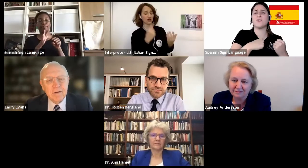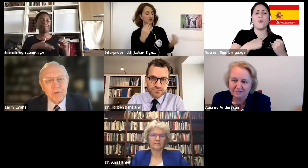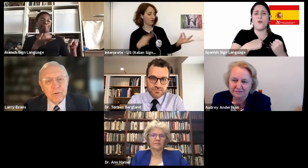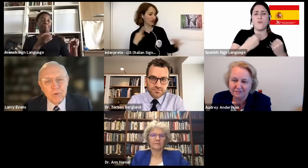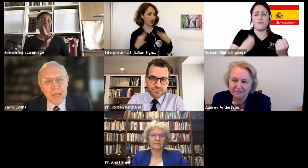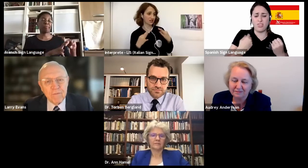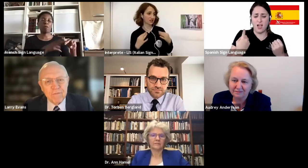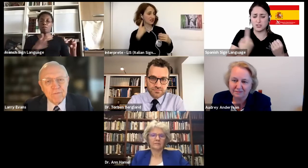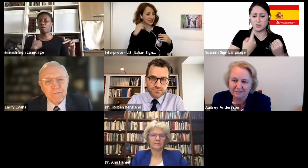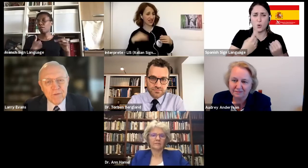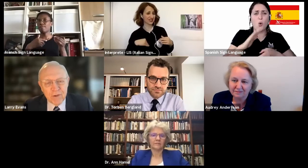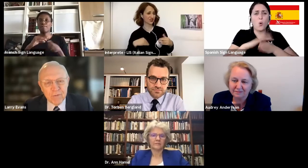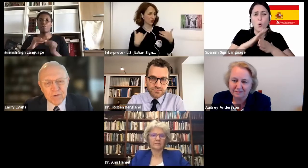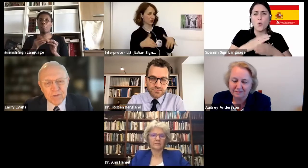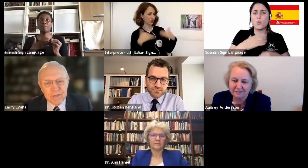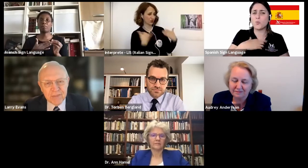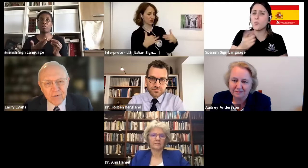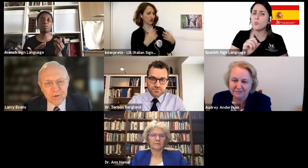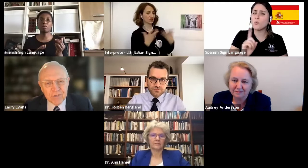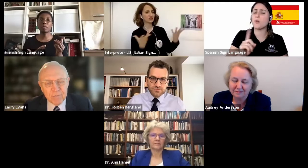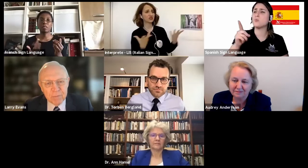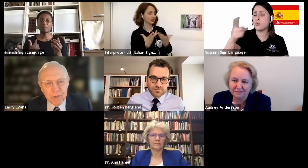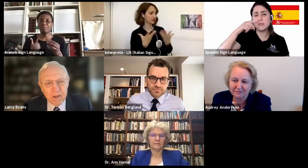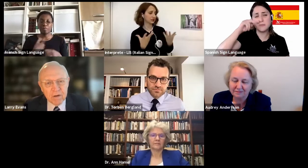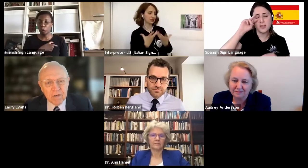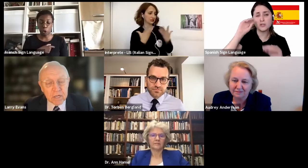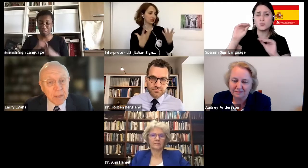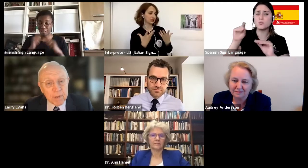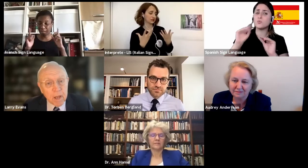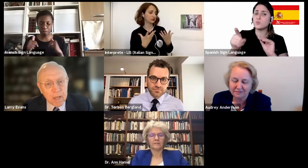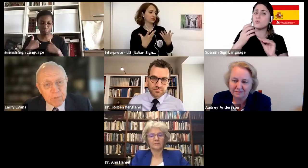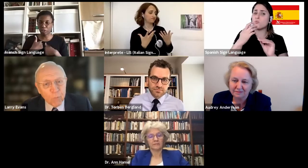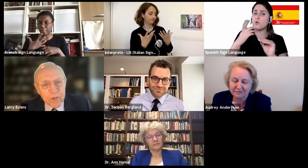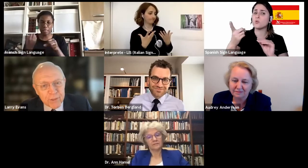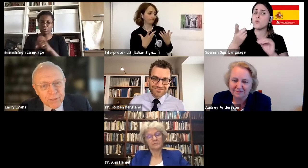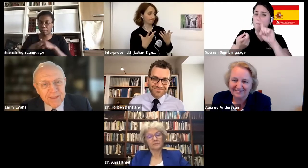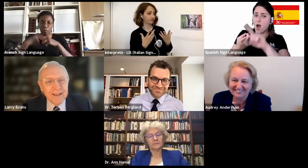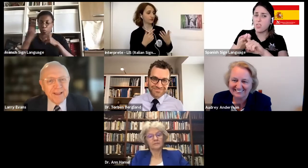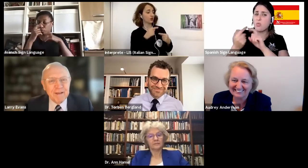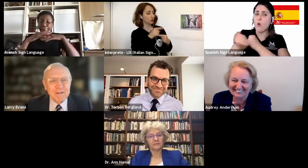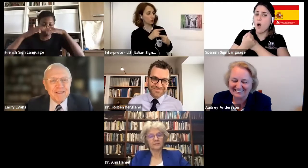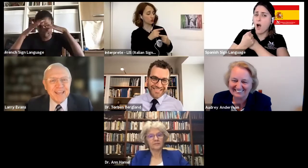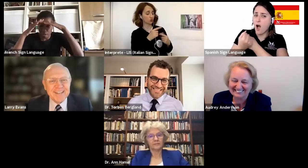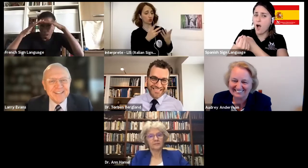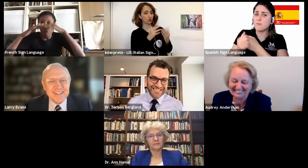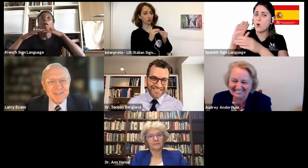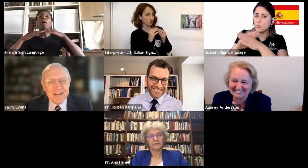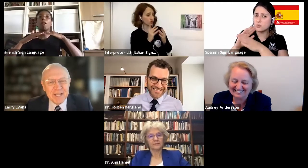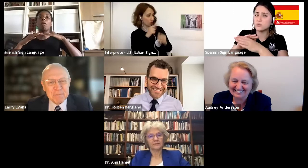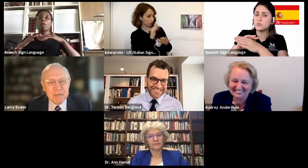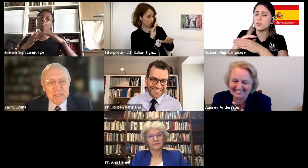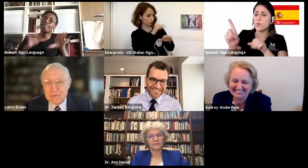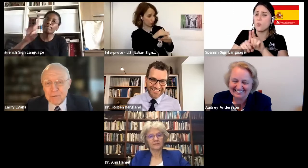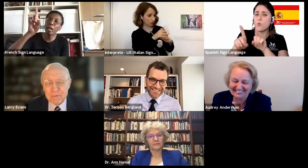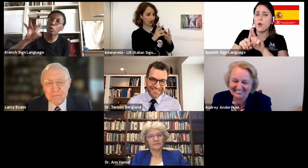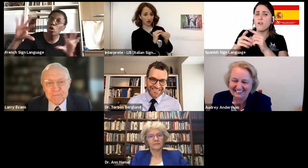you have found that there is something beyond, not beyond, but with that, that